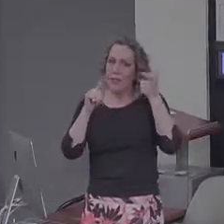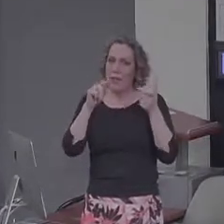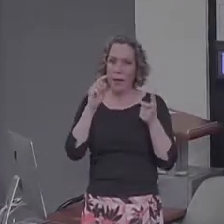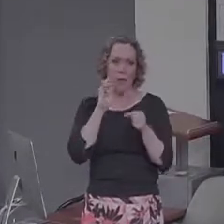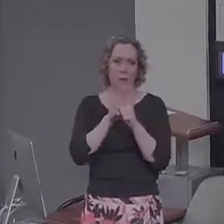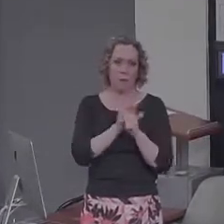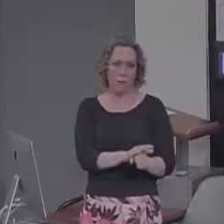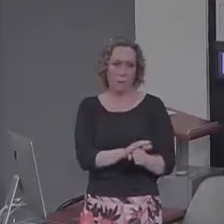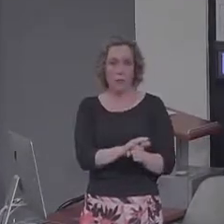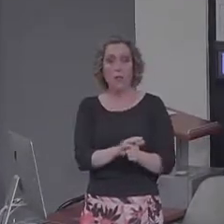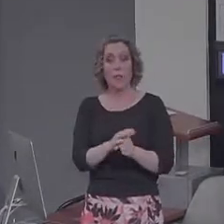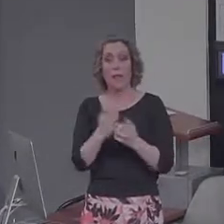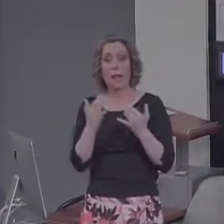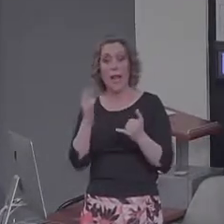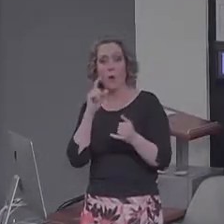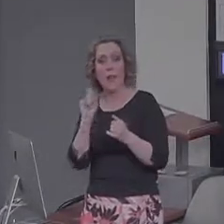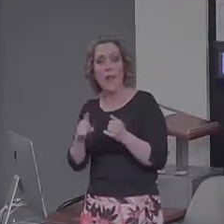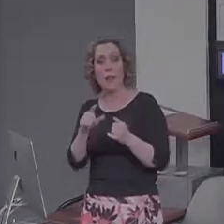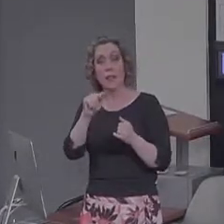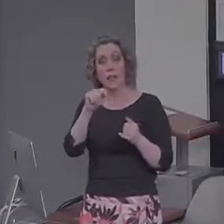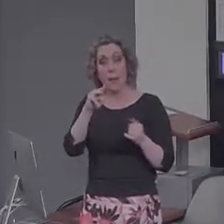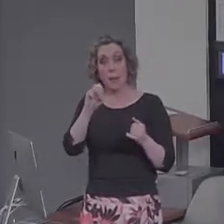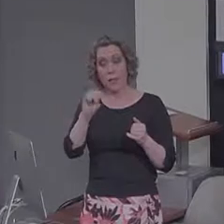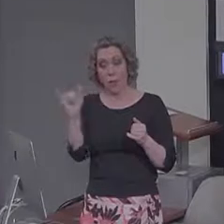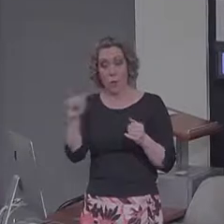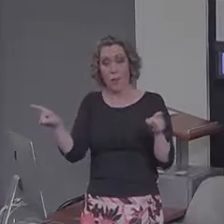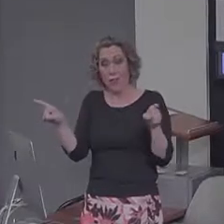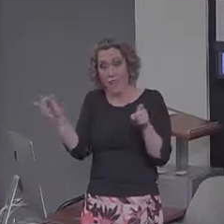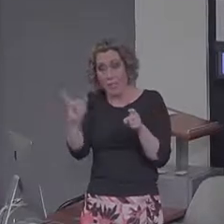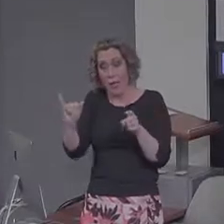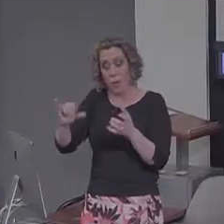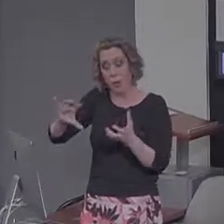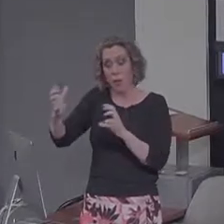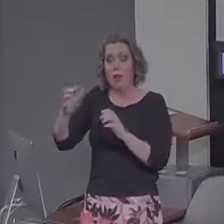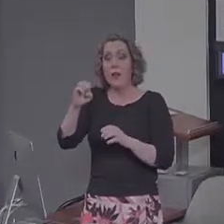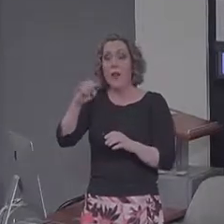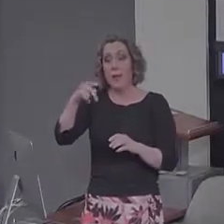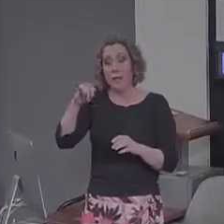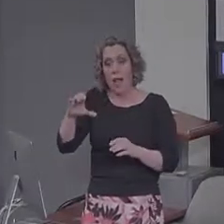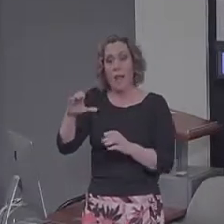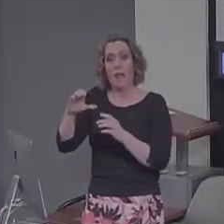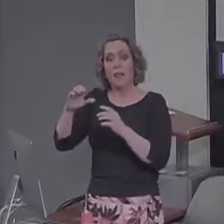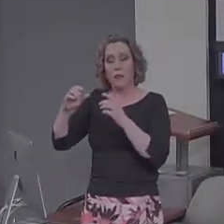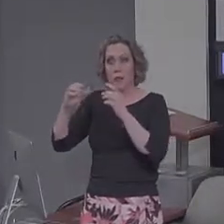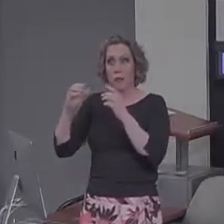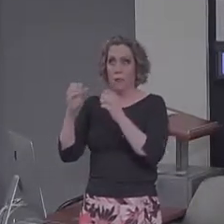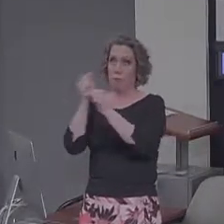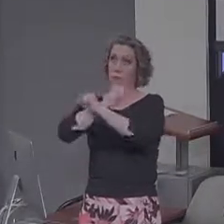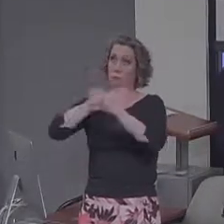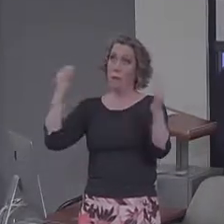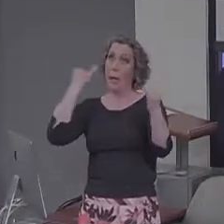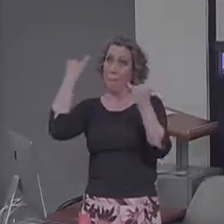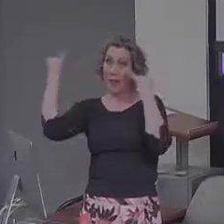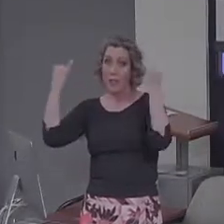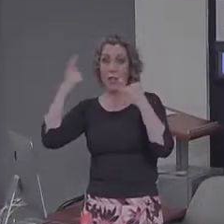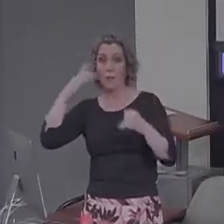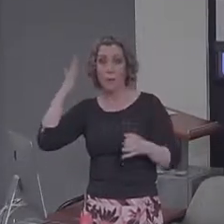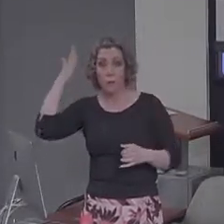also have a similar impairment on episodic simulation, on imagining future events? So does that impairment